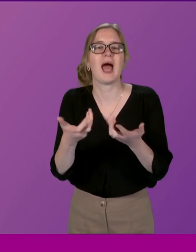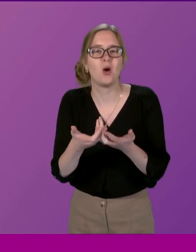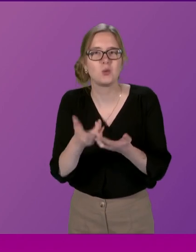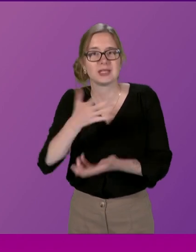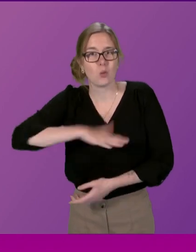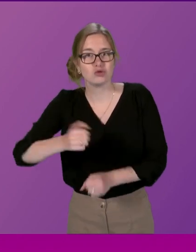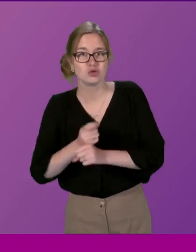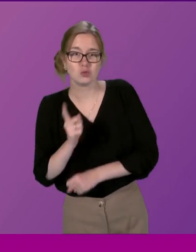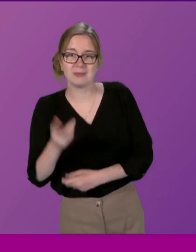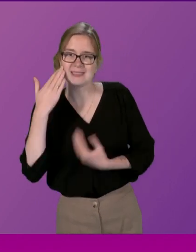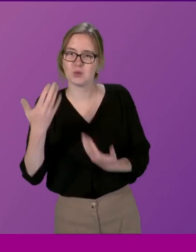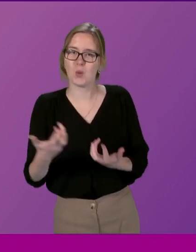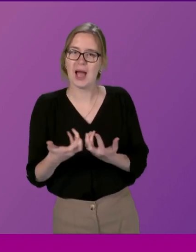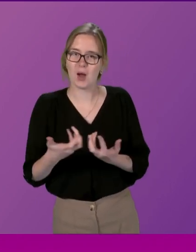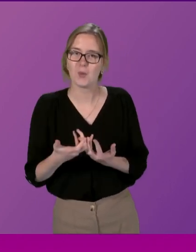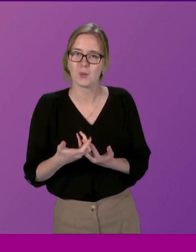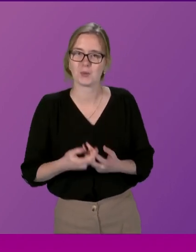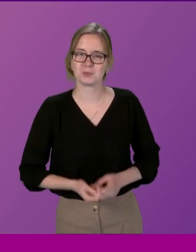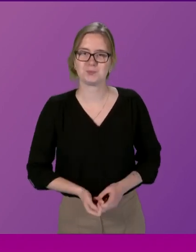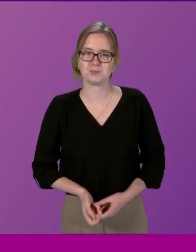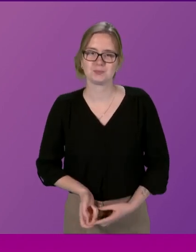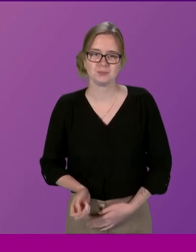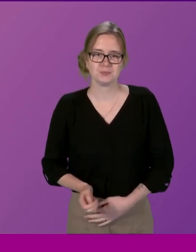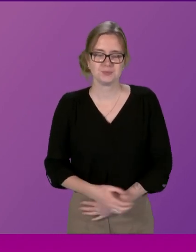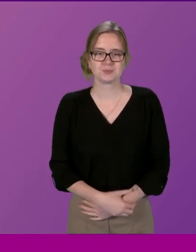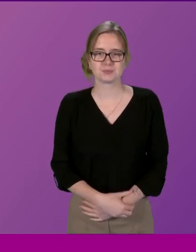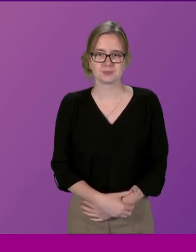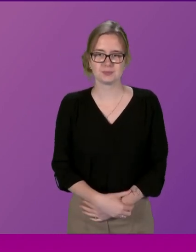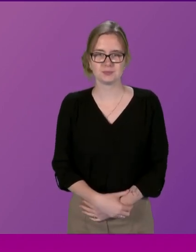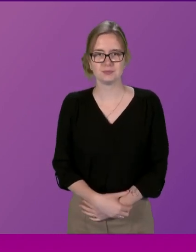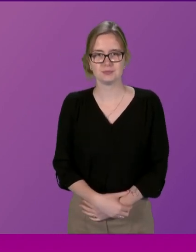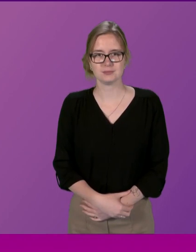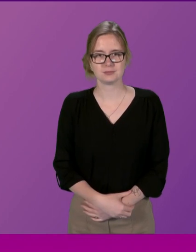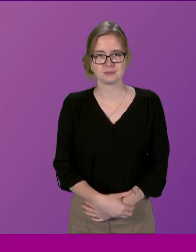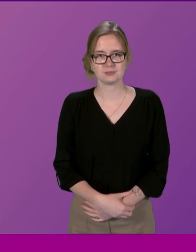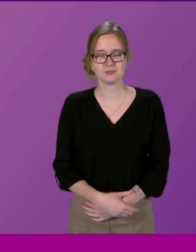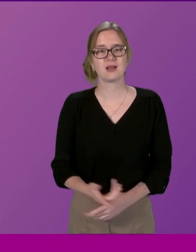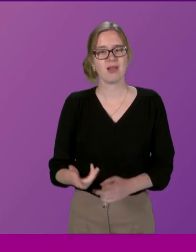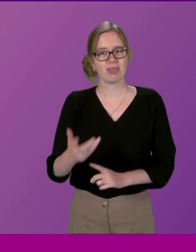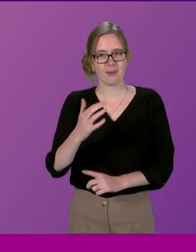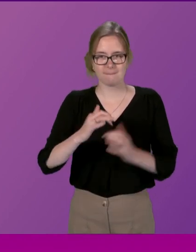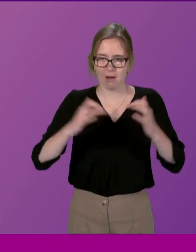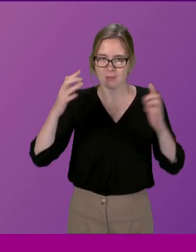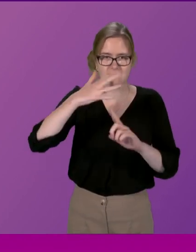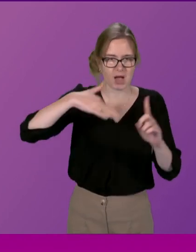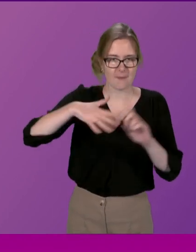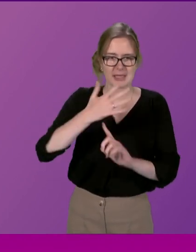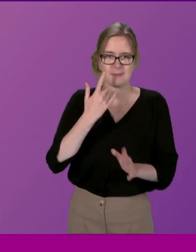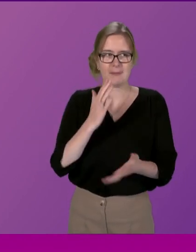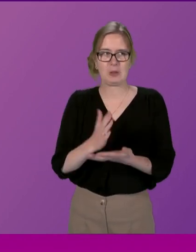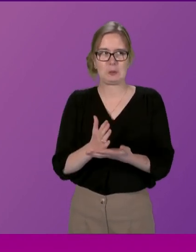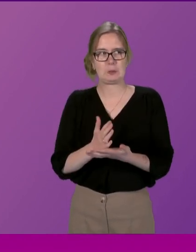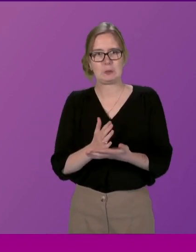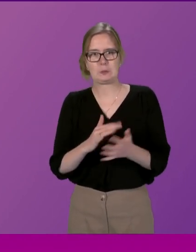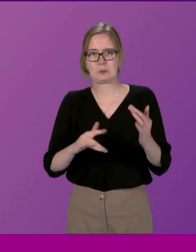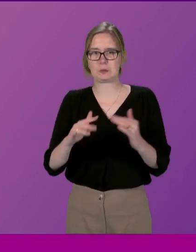they wanted to do that they wanted to make a valuable contribution the environment is intimidating as well so there